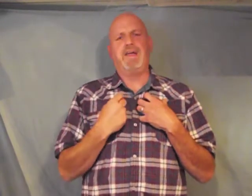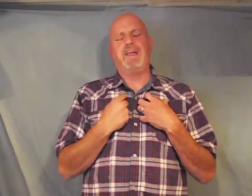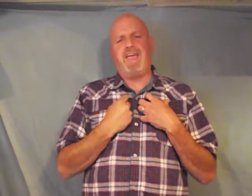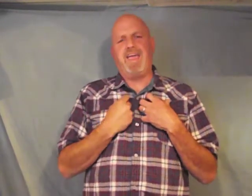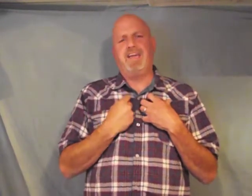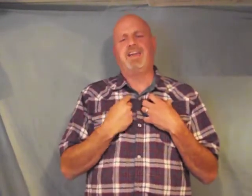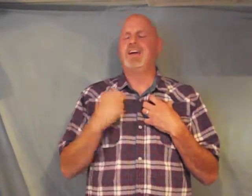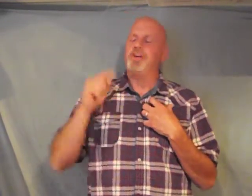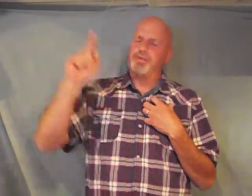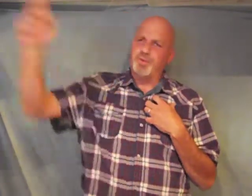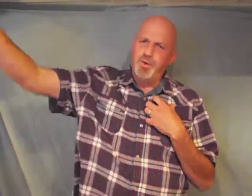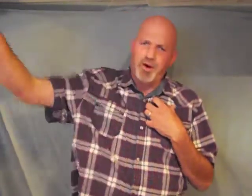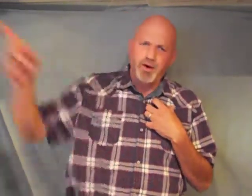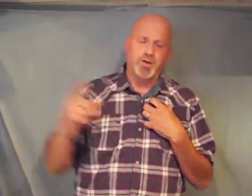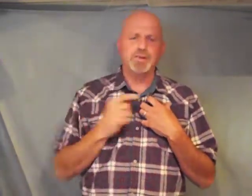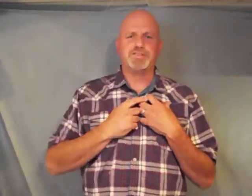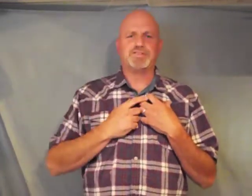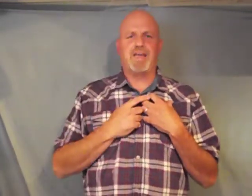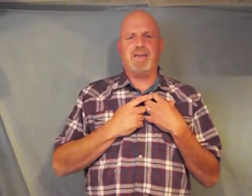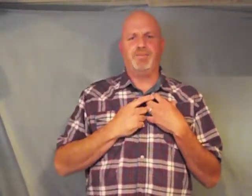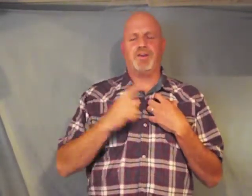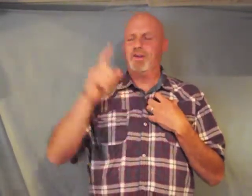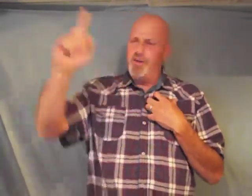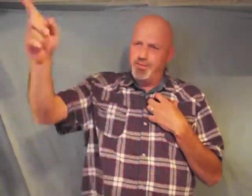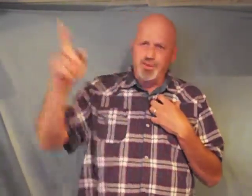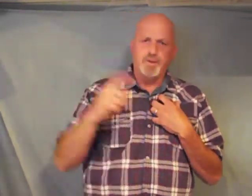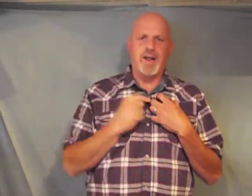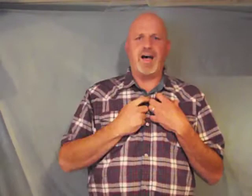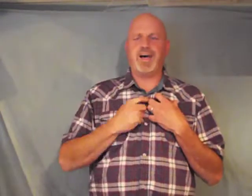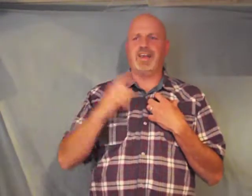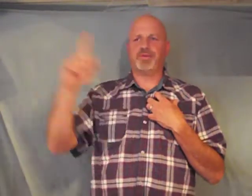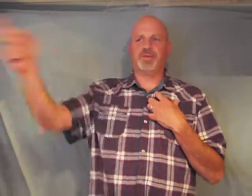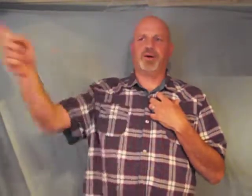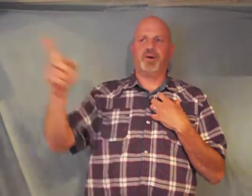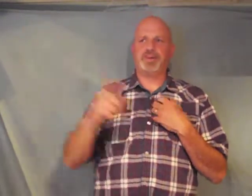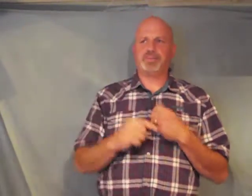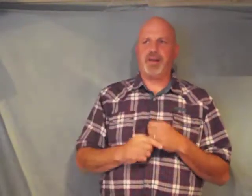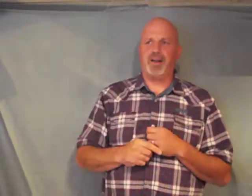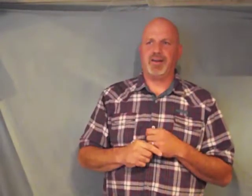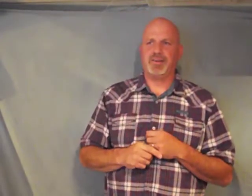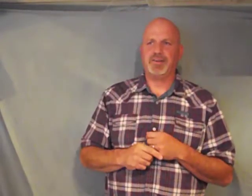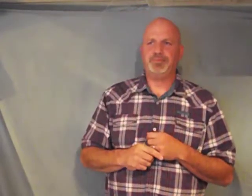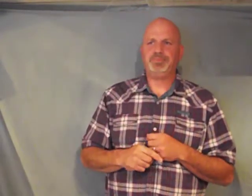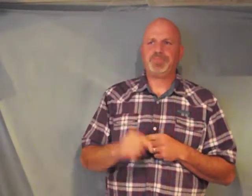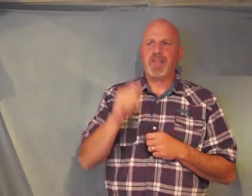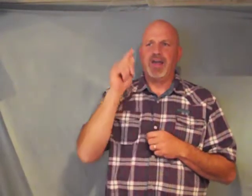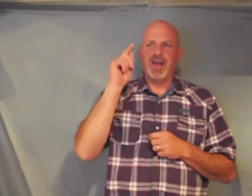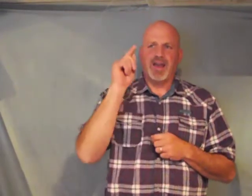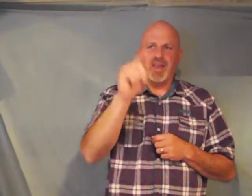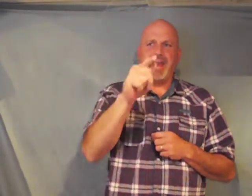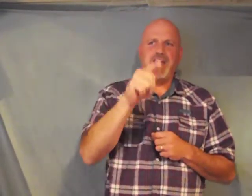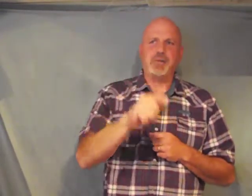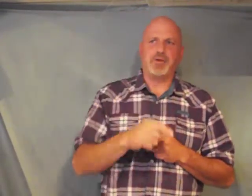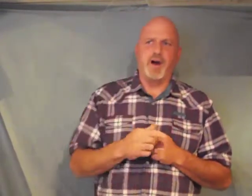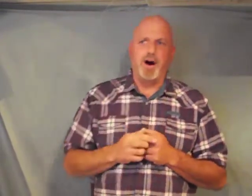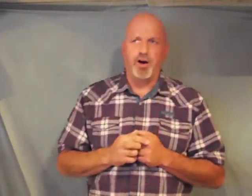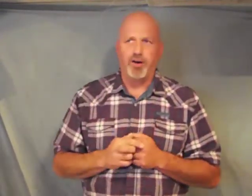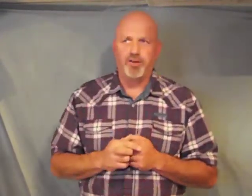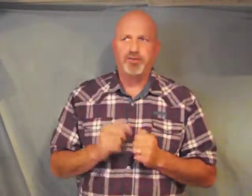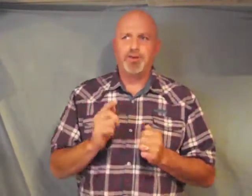need through our Lord and Savior through God and through the Holy Spirit let him call for